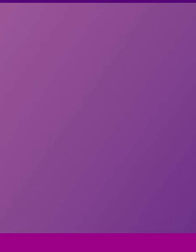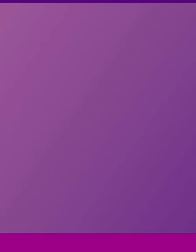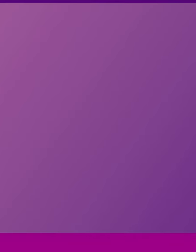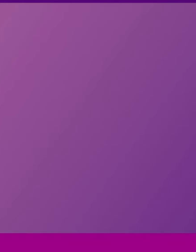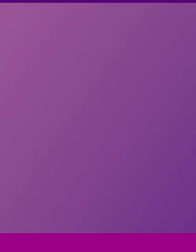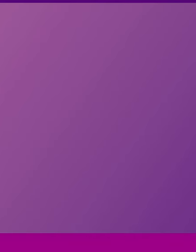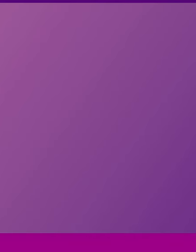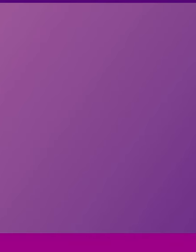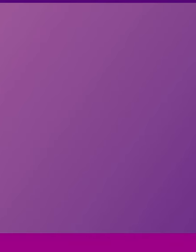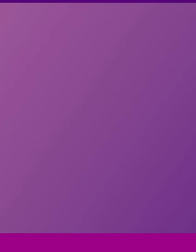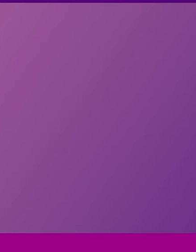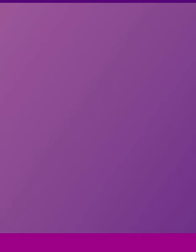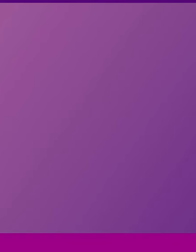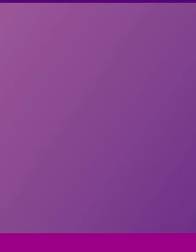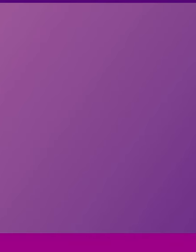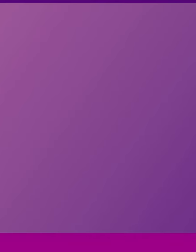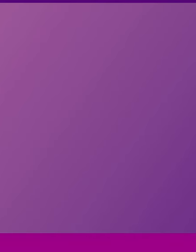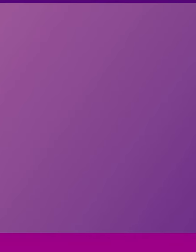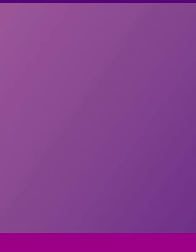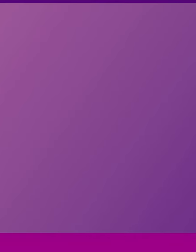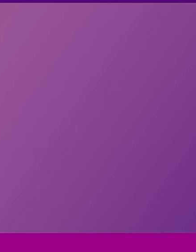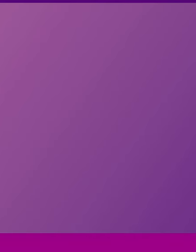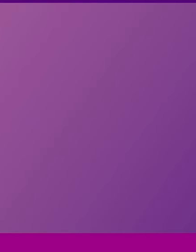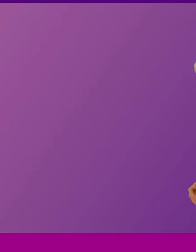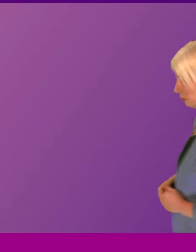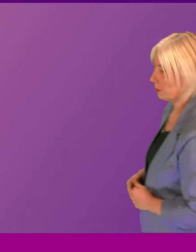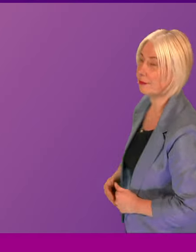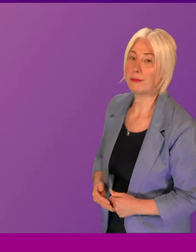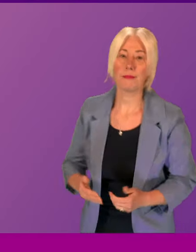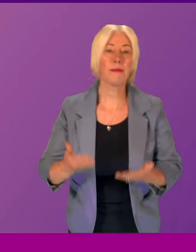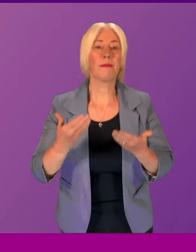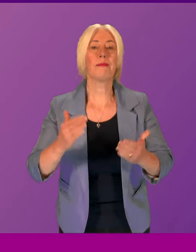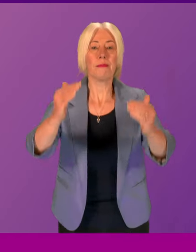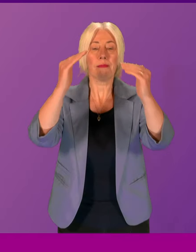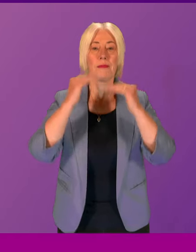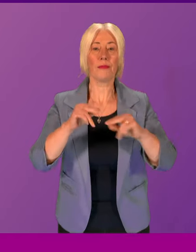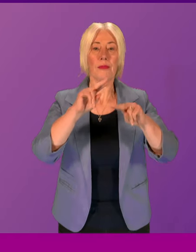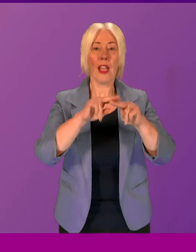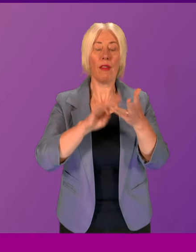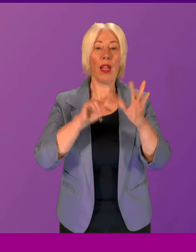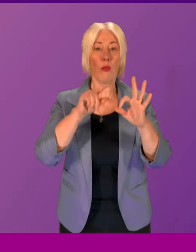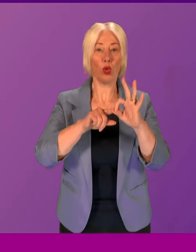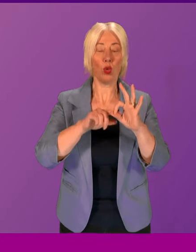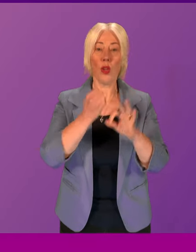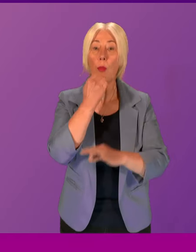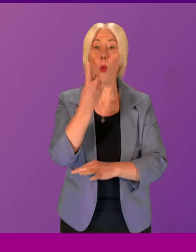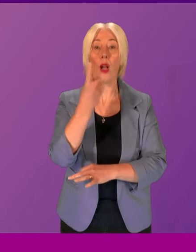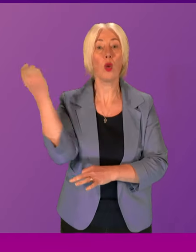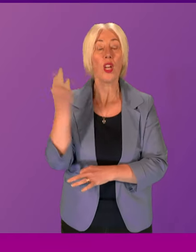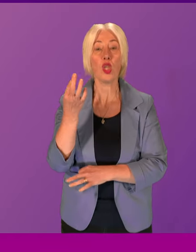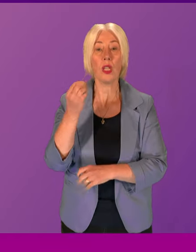Thank you. That concludes general questions. next item of business is First Minister's questions. At question number one, I call Douglas Ross.